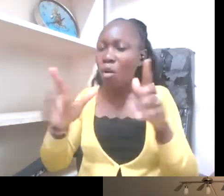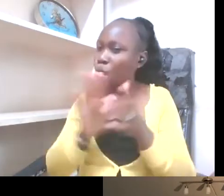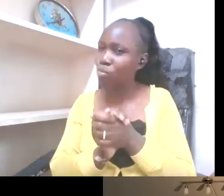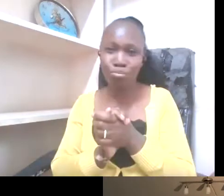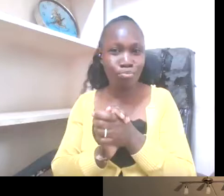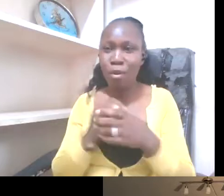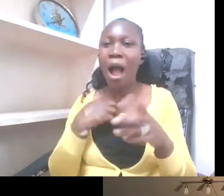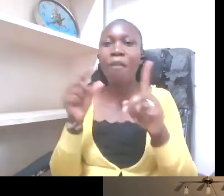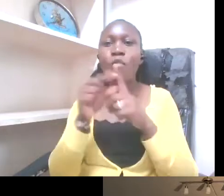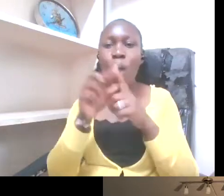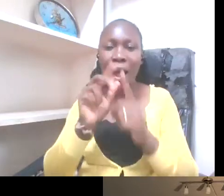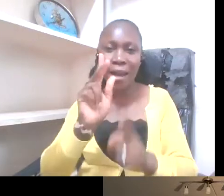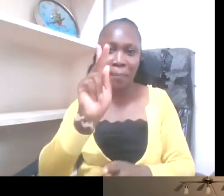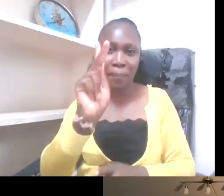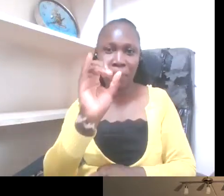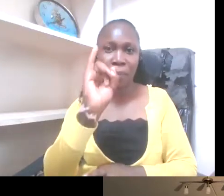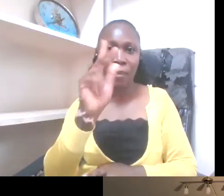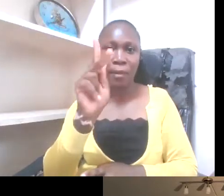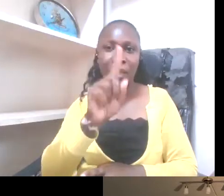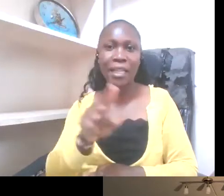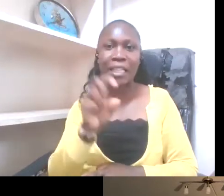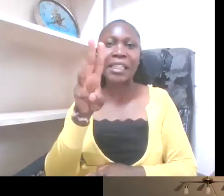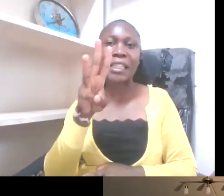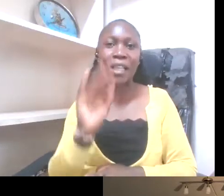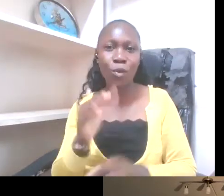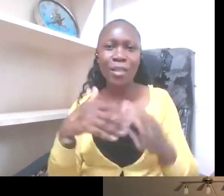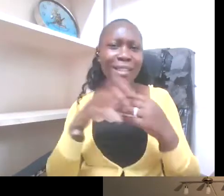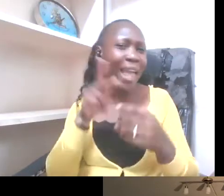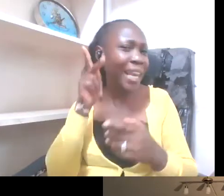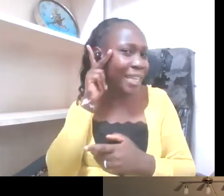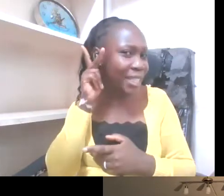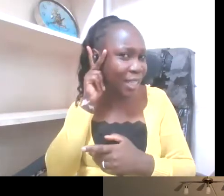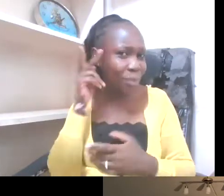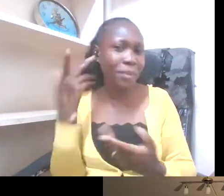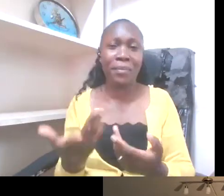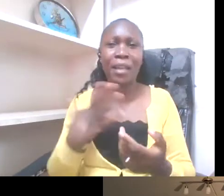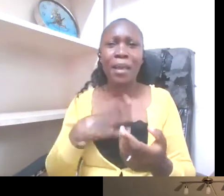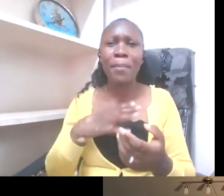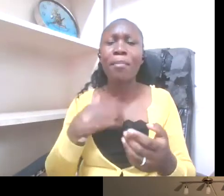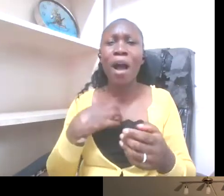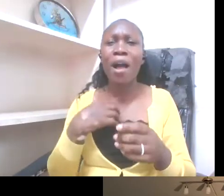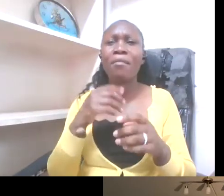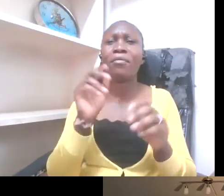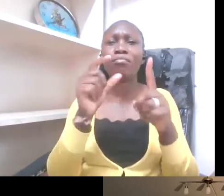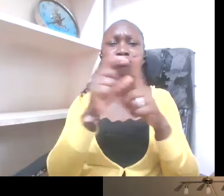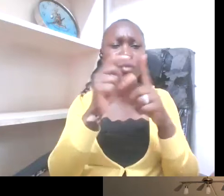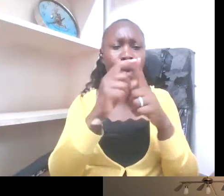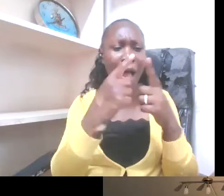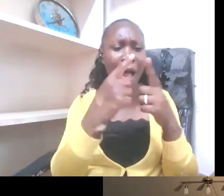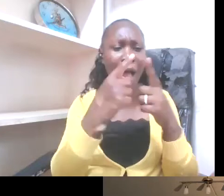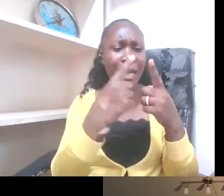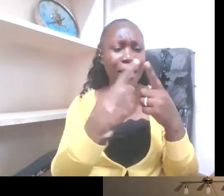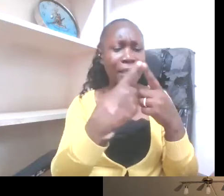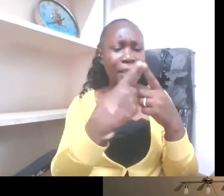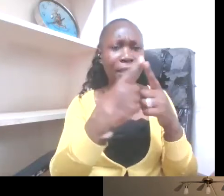but it has a diminutive prefix, ki. And ki is used to refer to objects and things. And therefore, Kiswahili